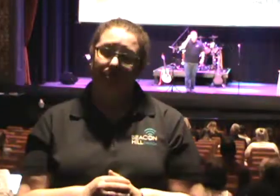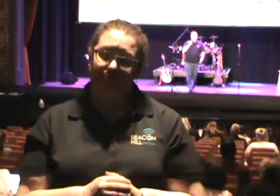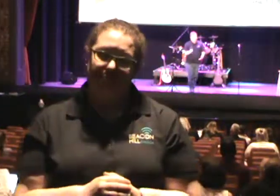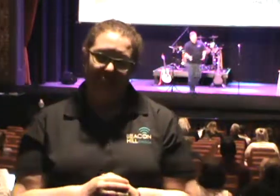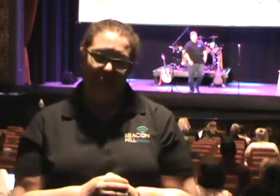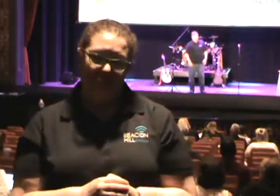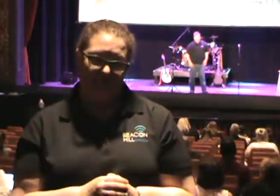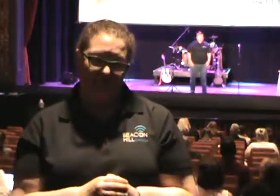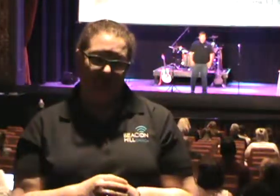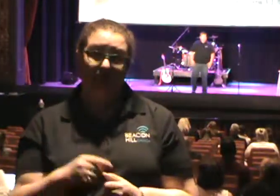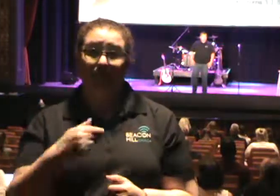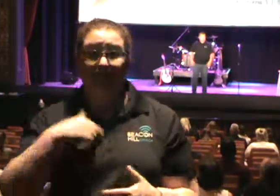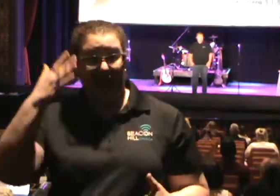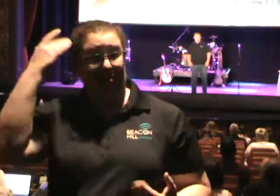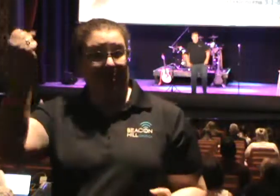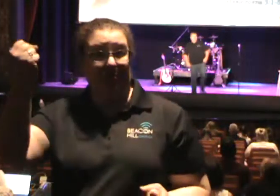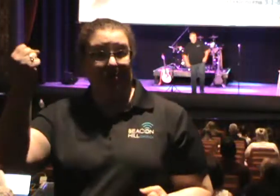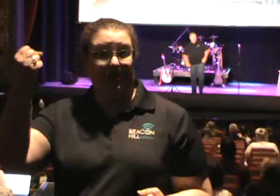I have confidence.